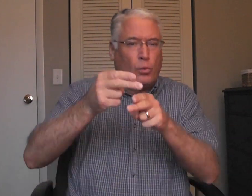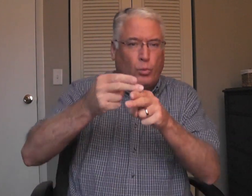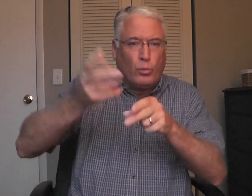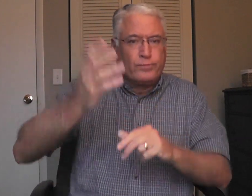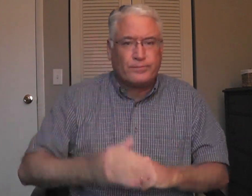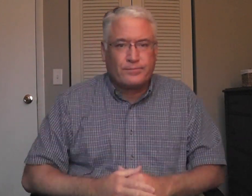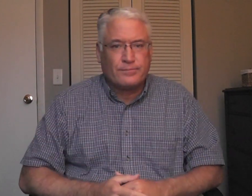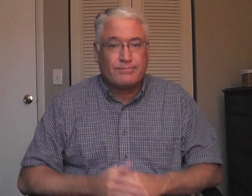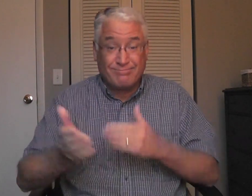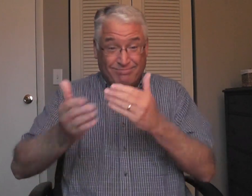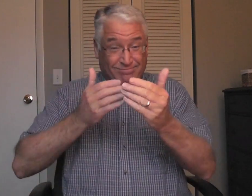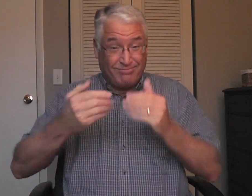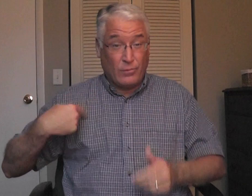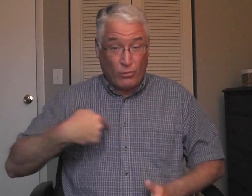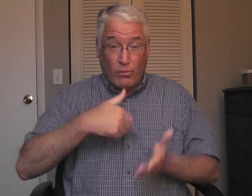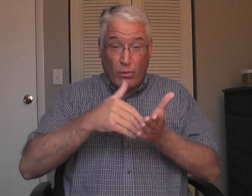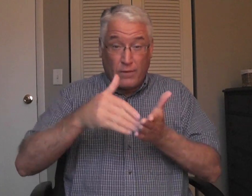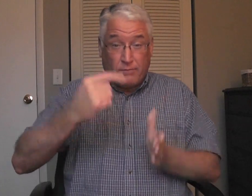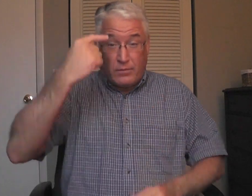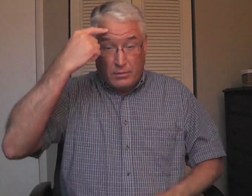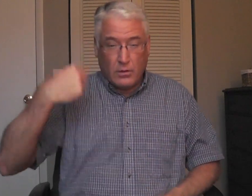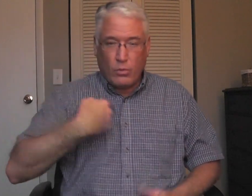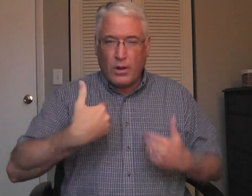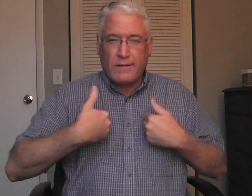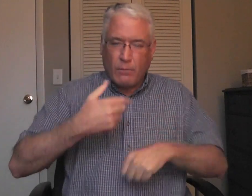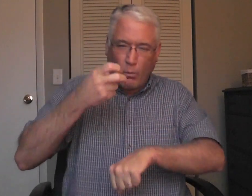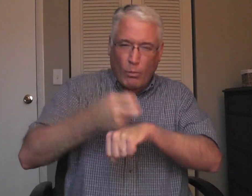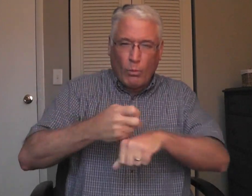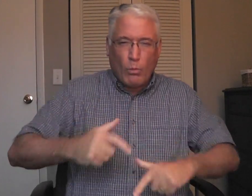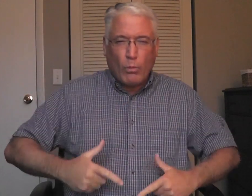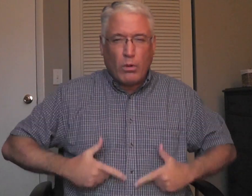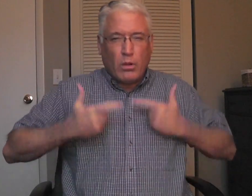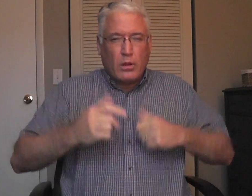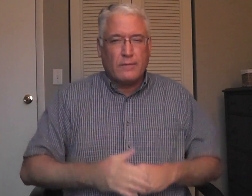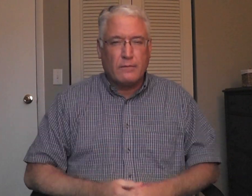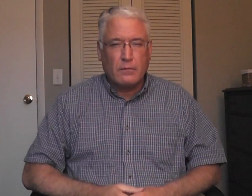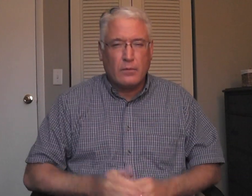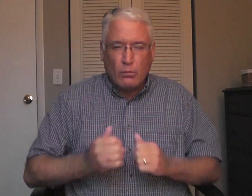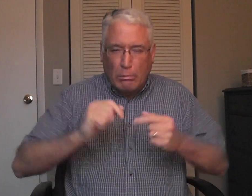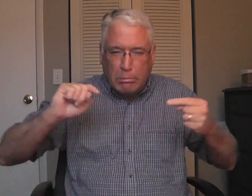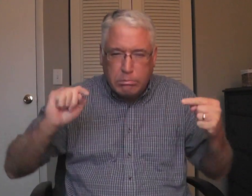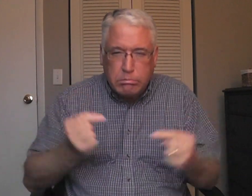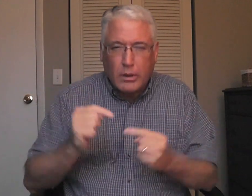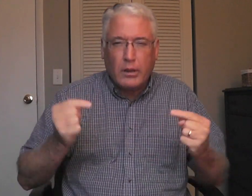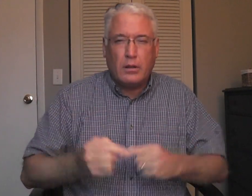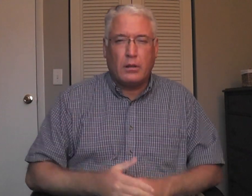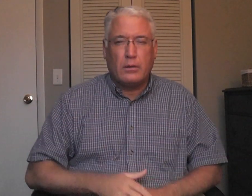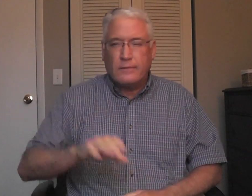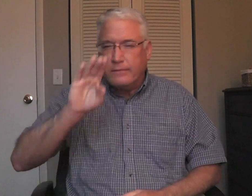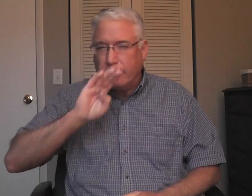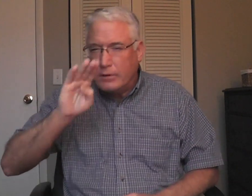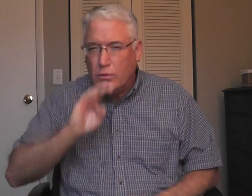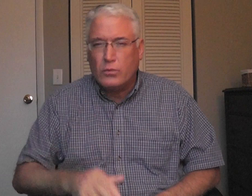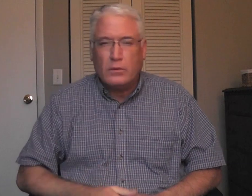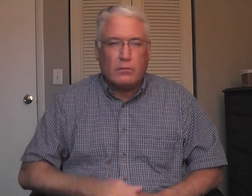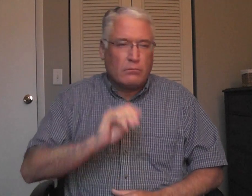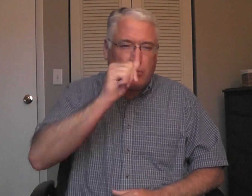is so brief. We often think that we have a rough life here. Pain and